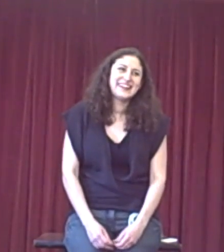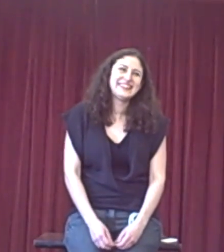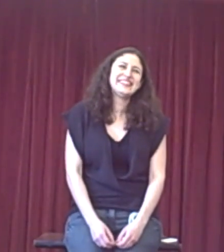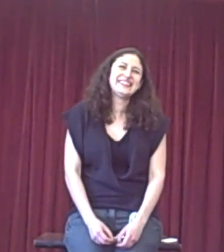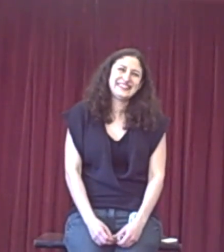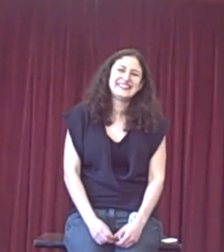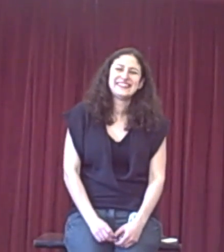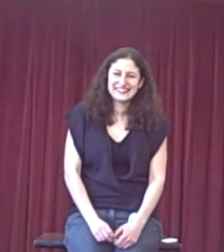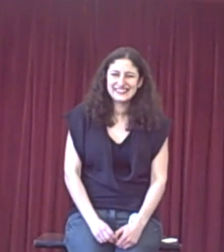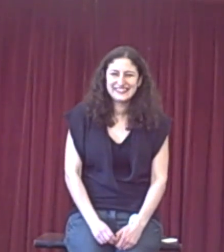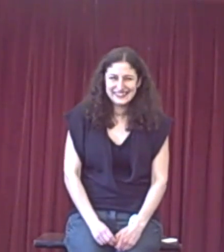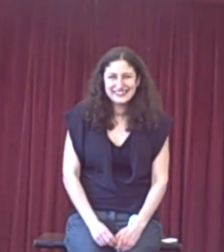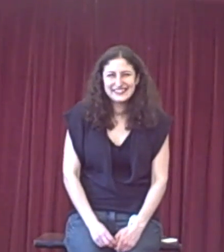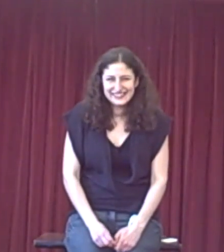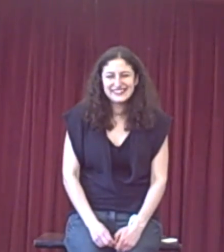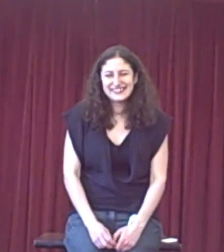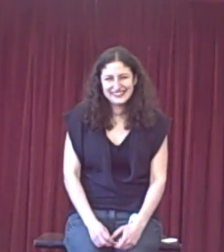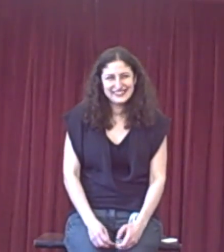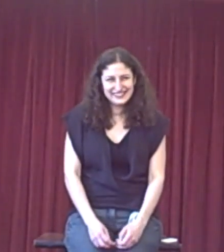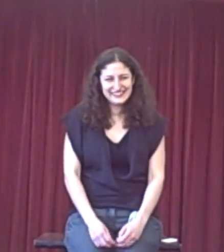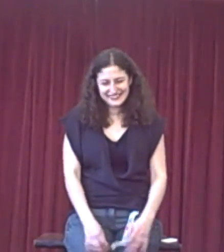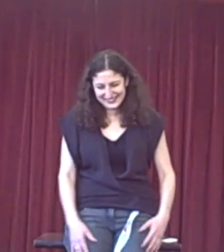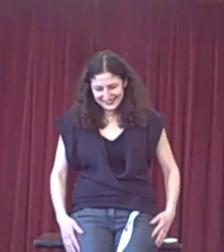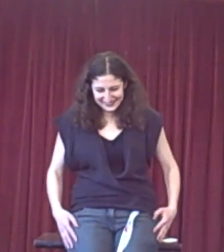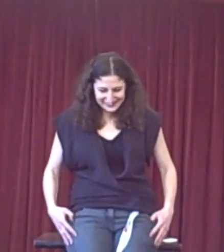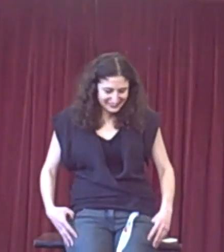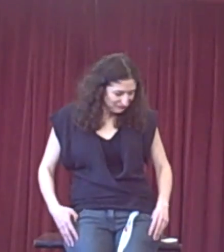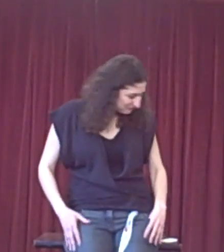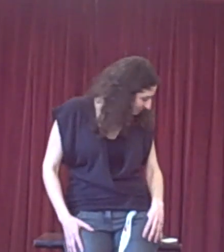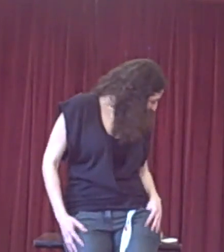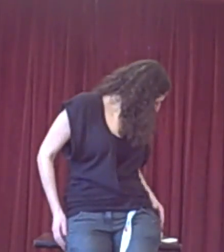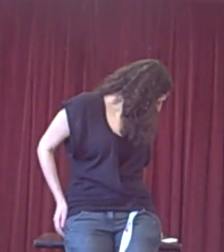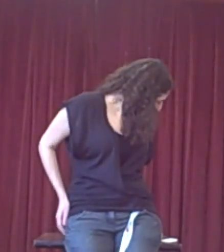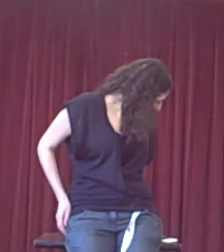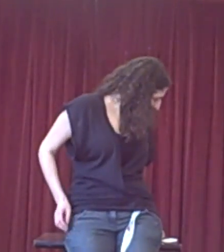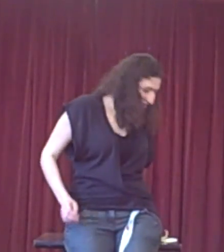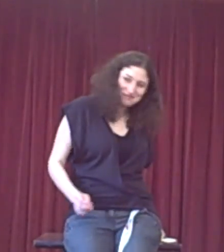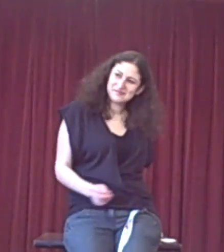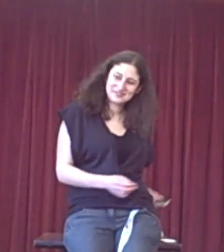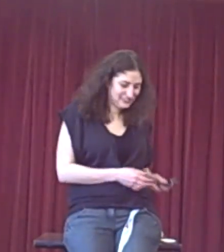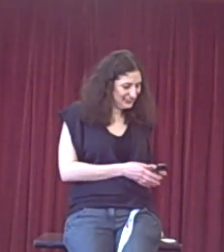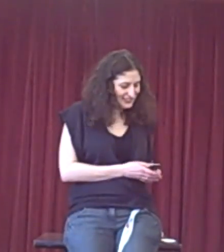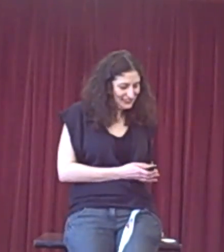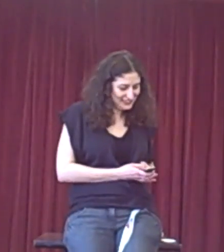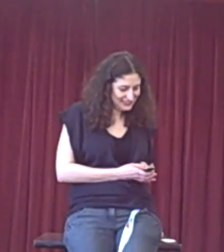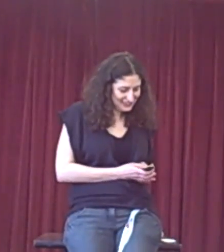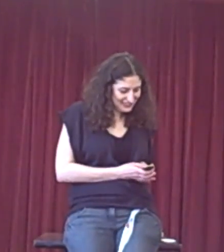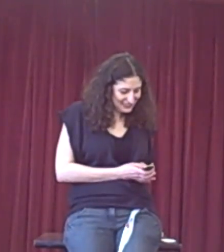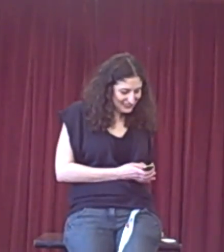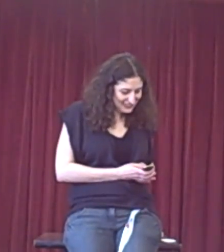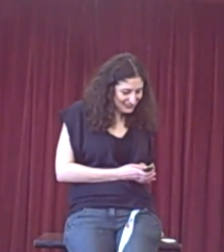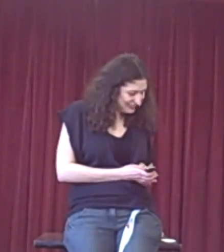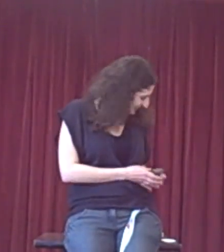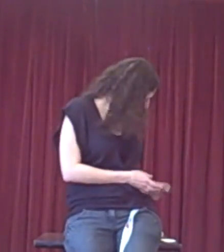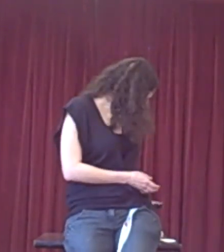Yeah. That's really strange. really want Yeah, but if somebody says something like that, it's always a reaction in the face. I know a judge who,